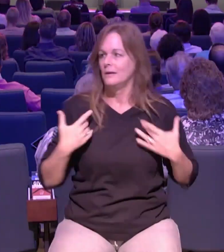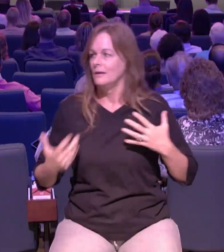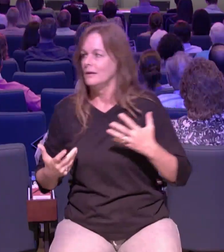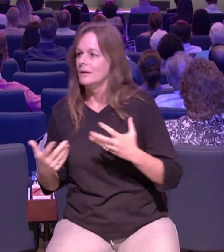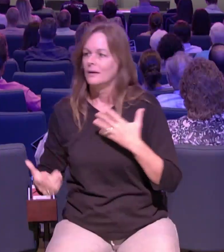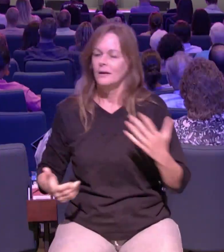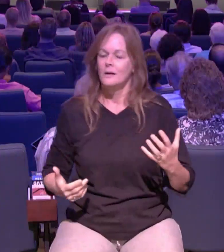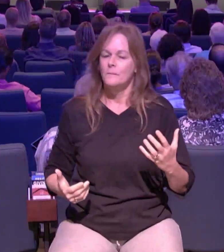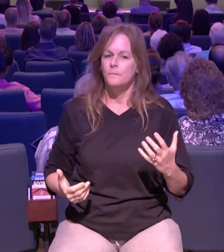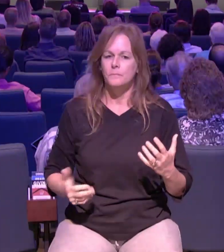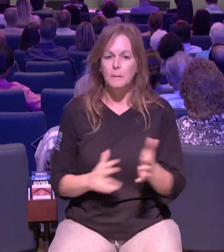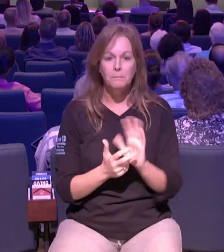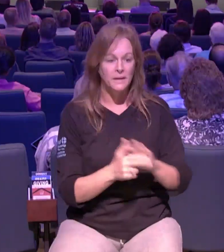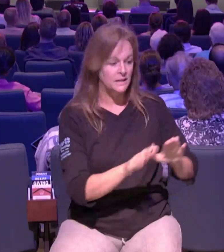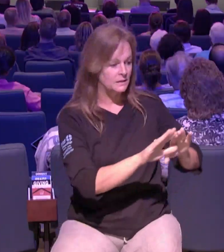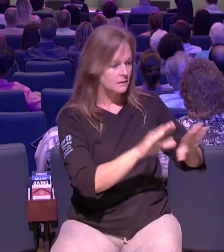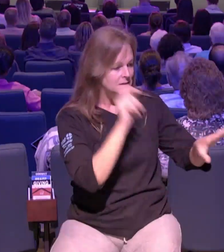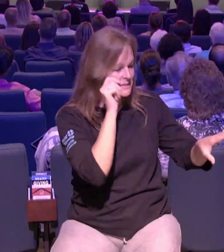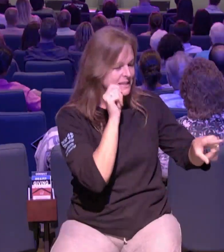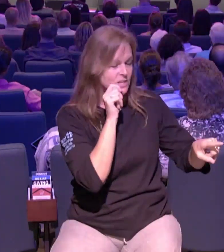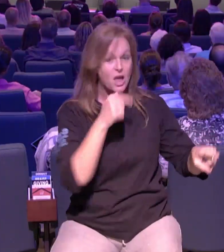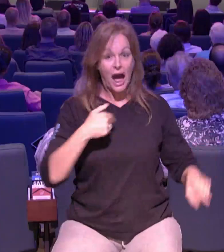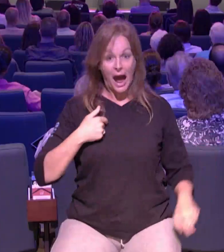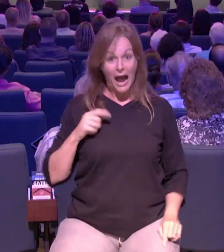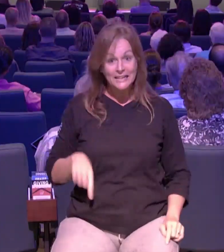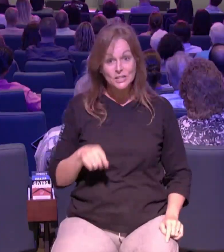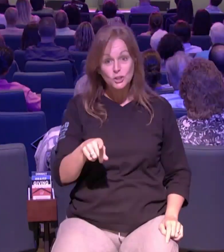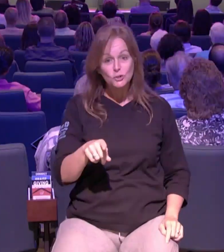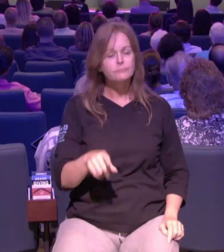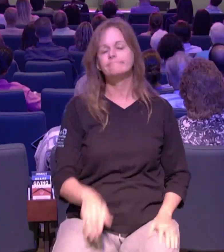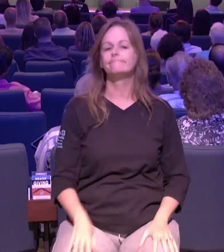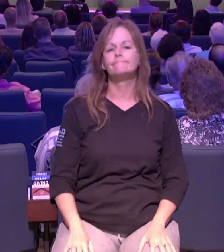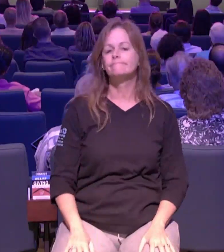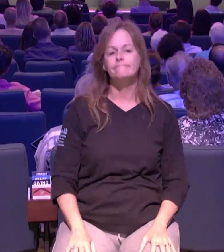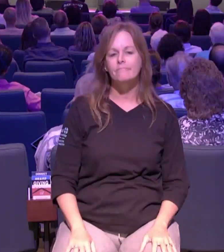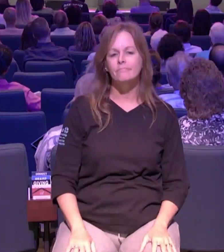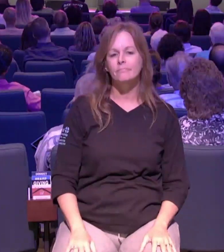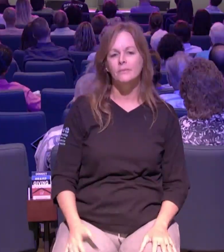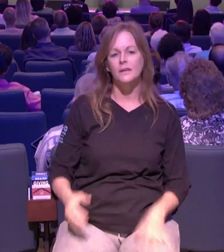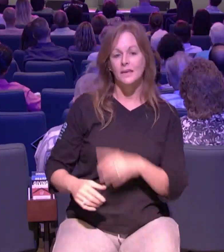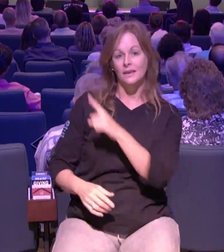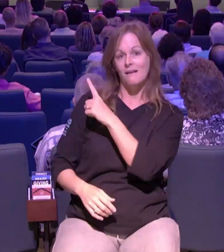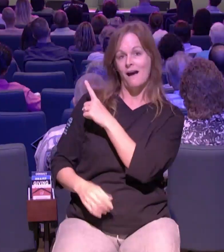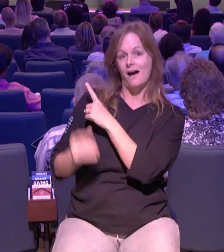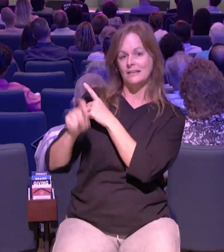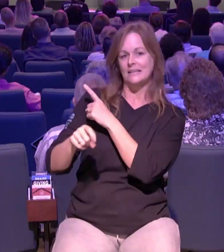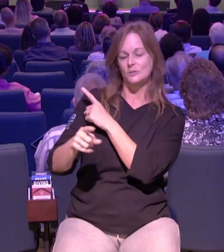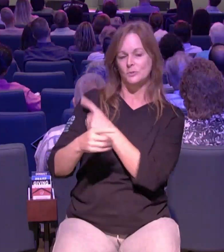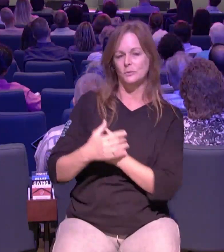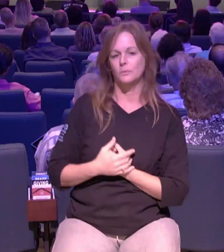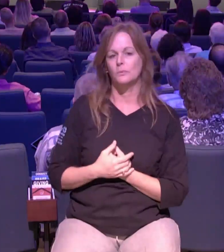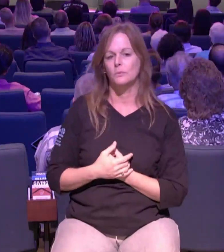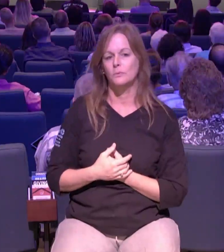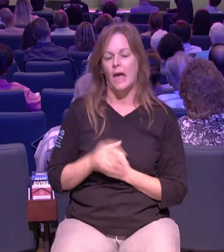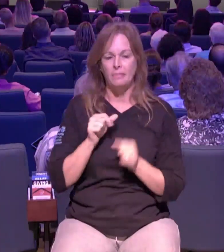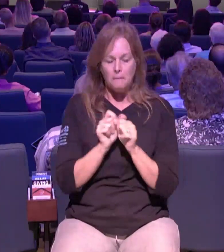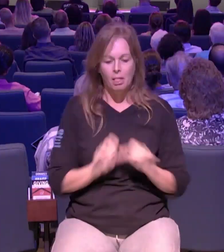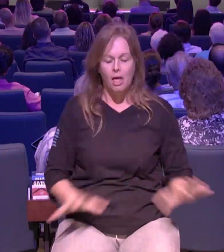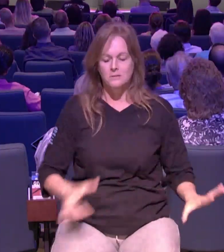that that that don't even know that god exists and helping them walk under the authority of god's word and experience the blessing and the life that god has for